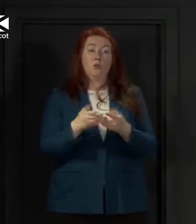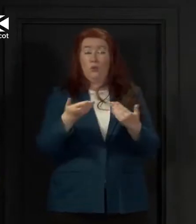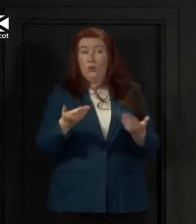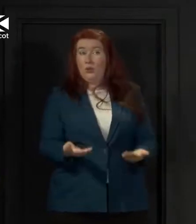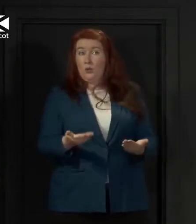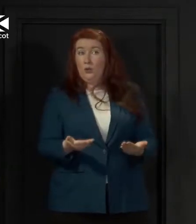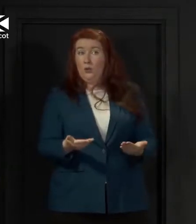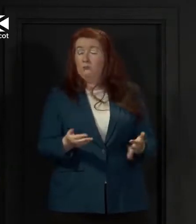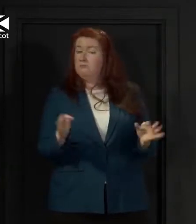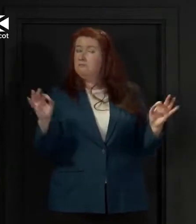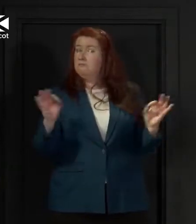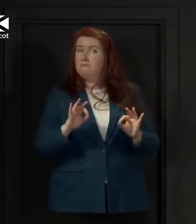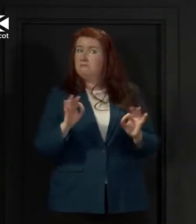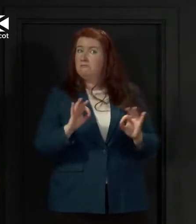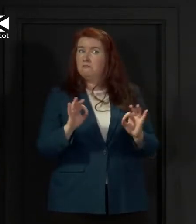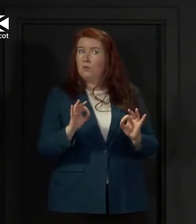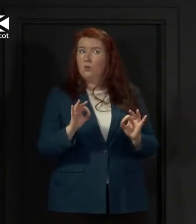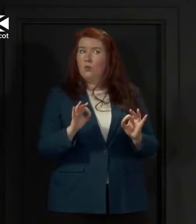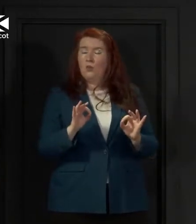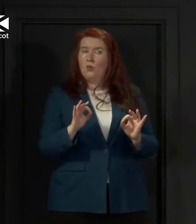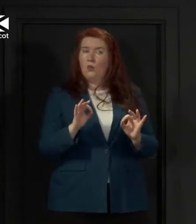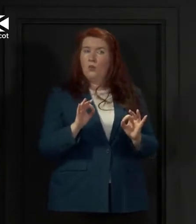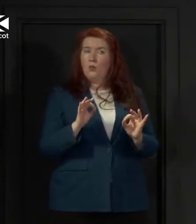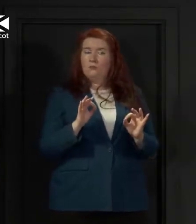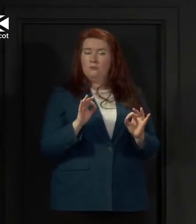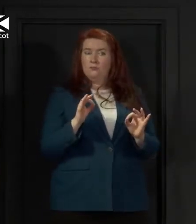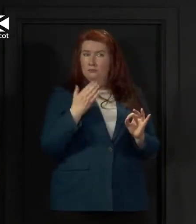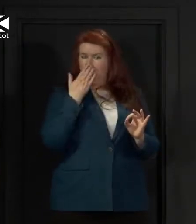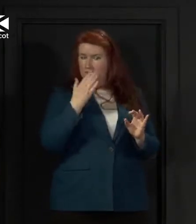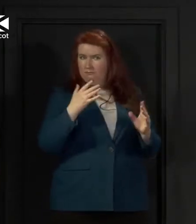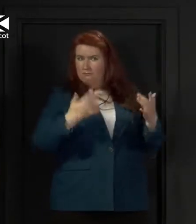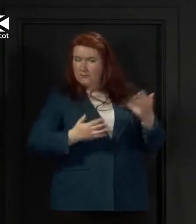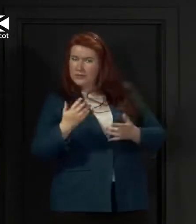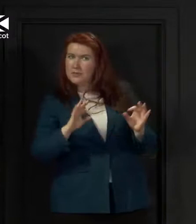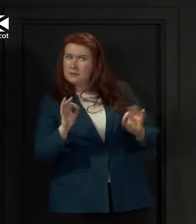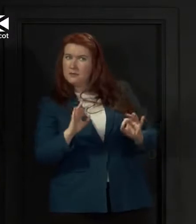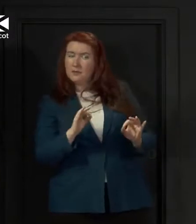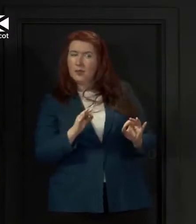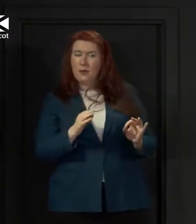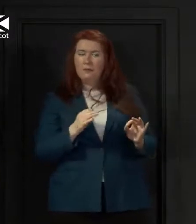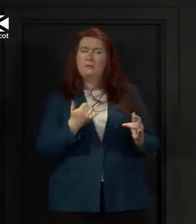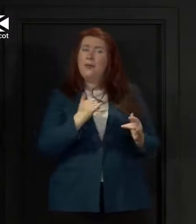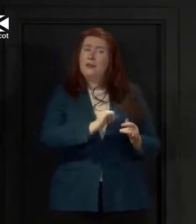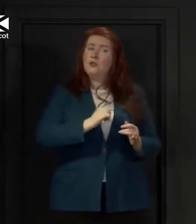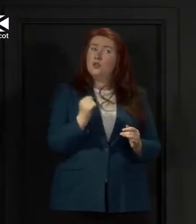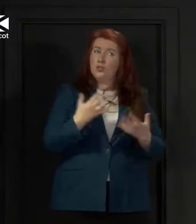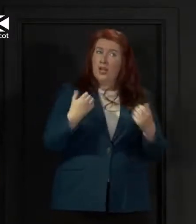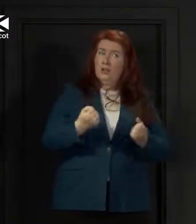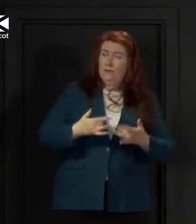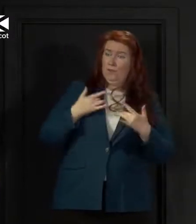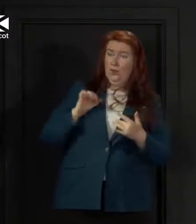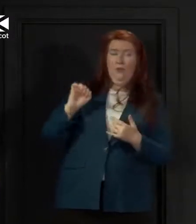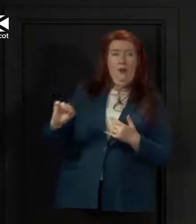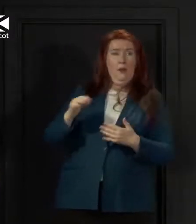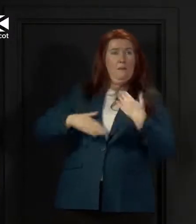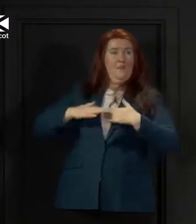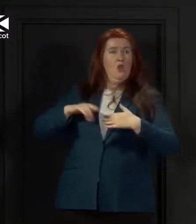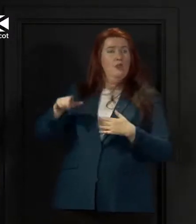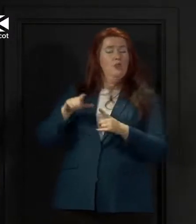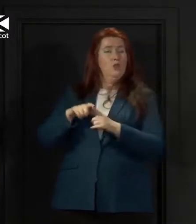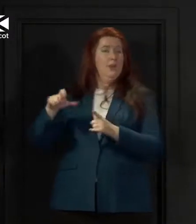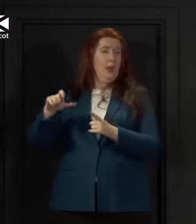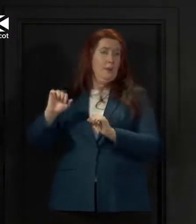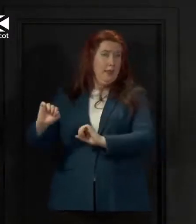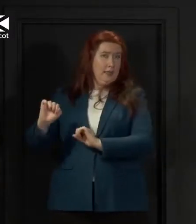indication that not withstanding their view of Mr Cummings and his behaviour which is